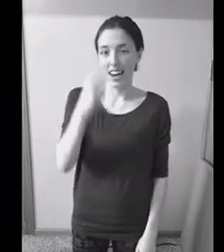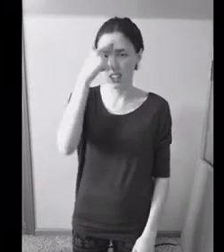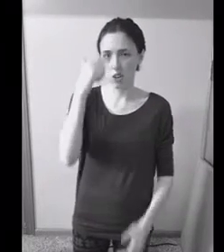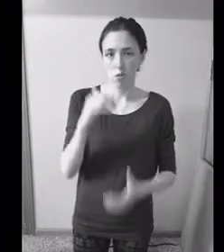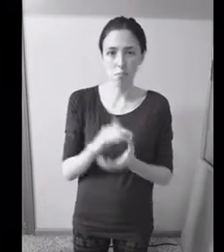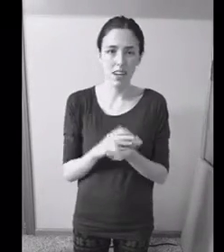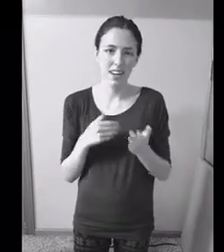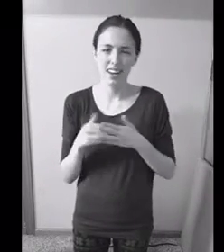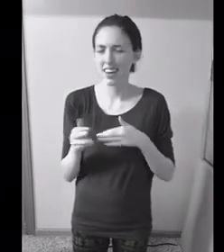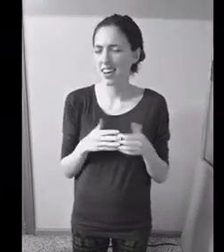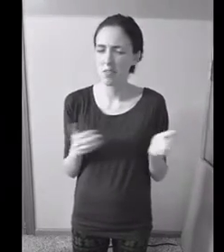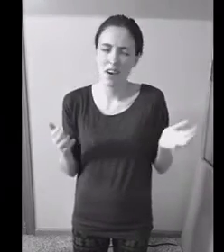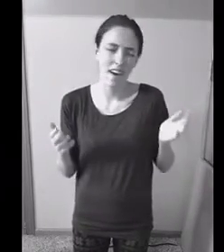I don't believe it